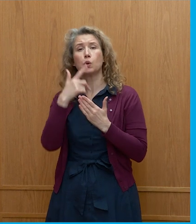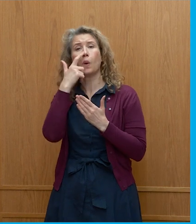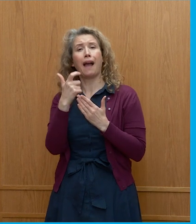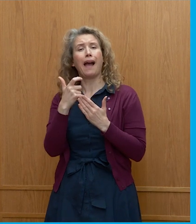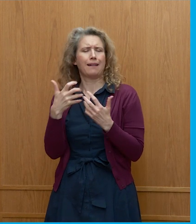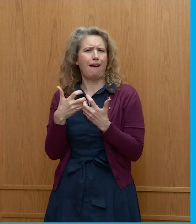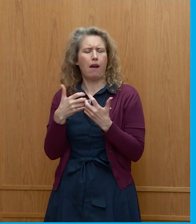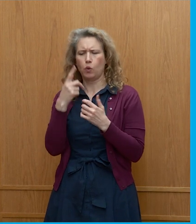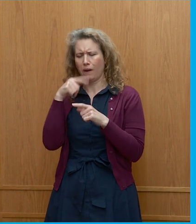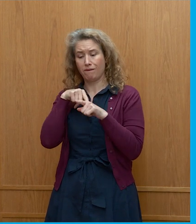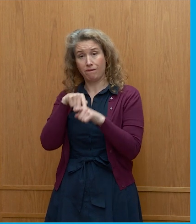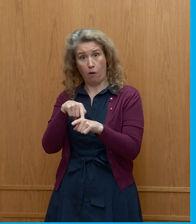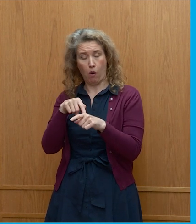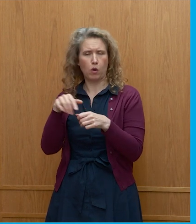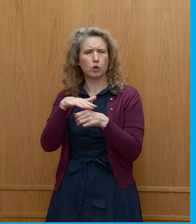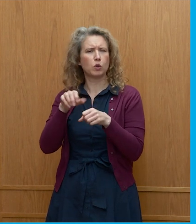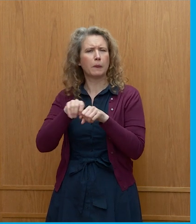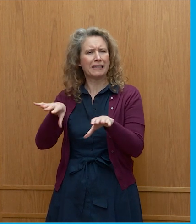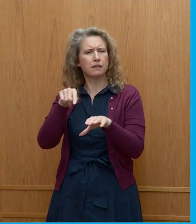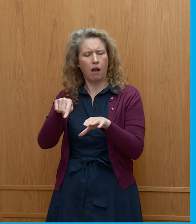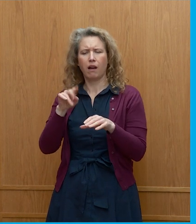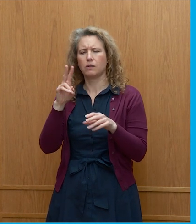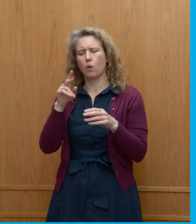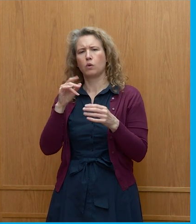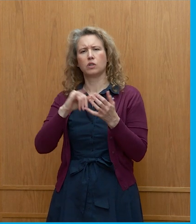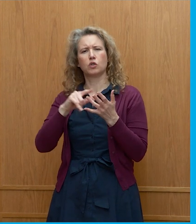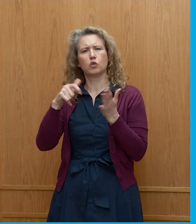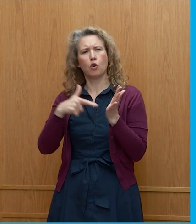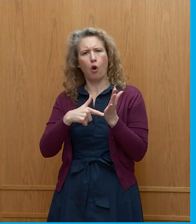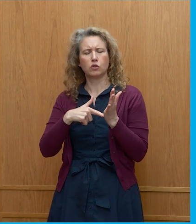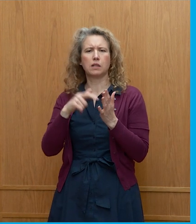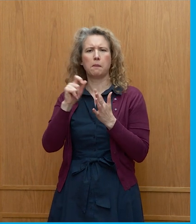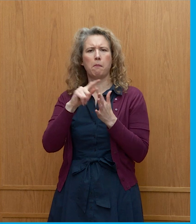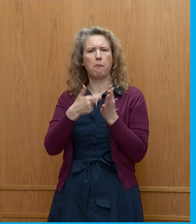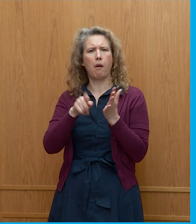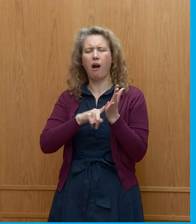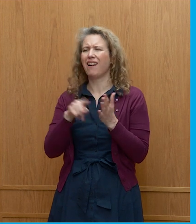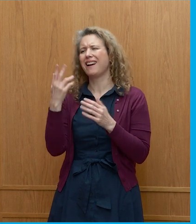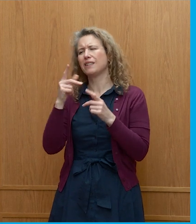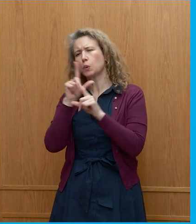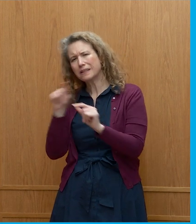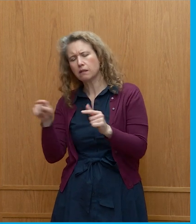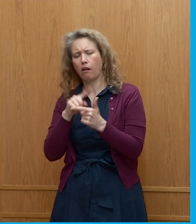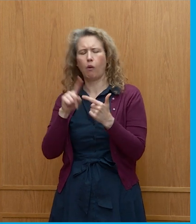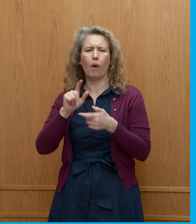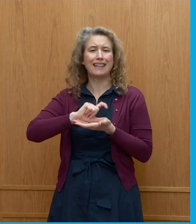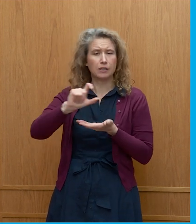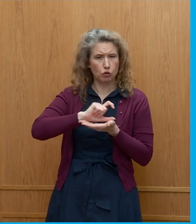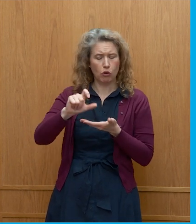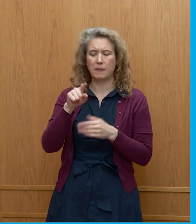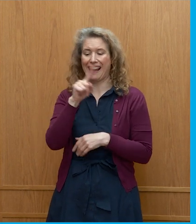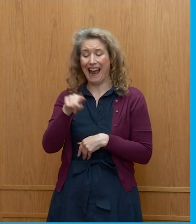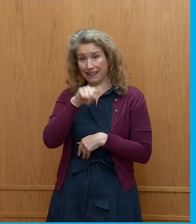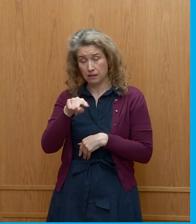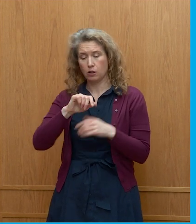Visit Scott Parle on X, otherwise known previously as Twitter, or on Instagram at at